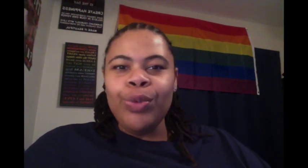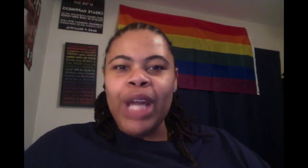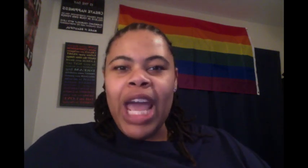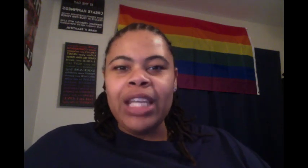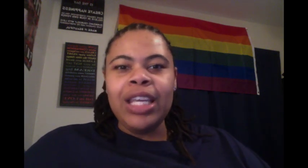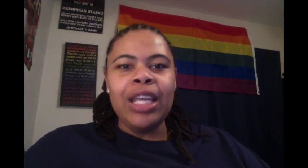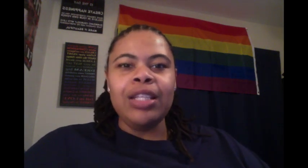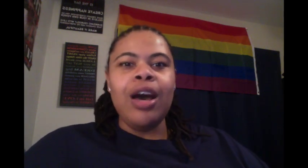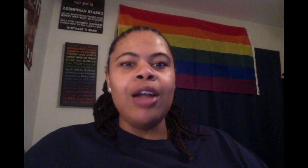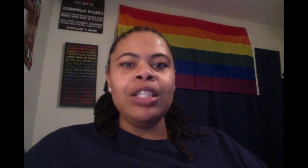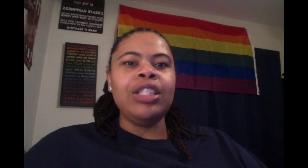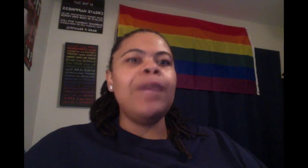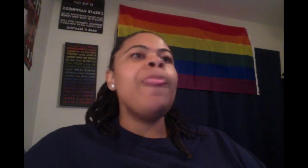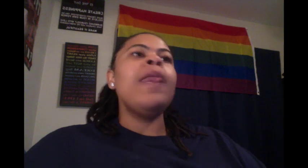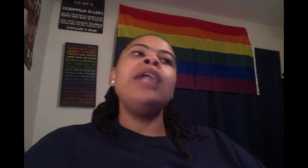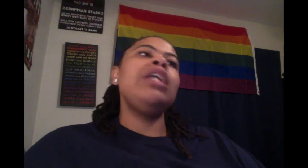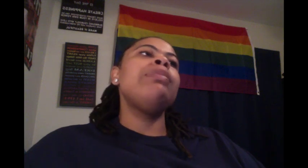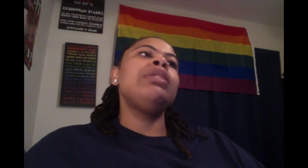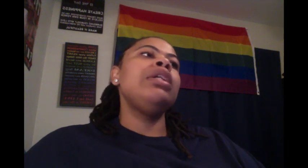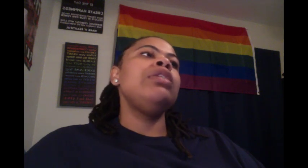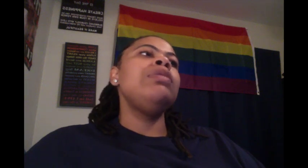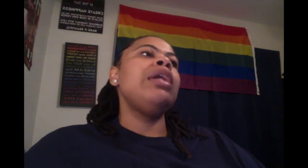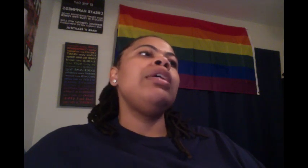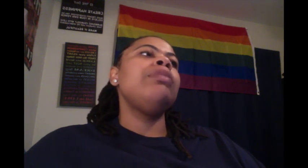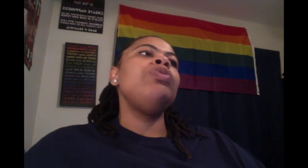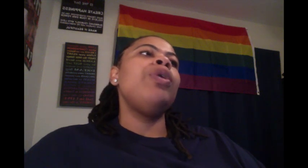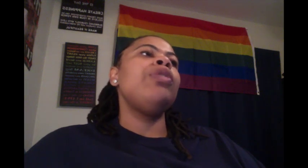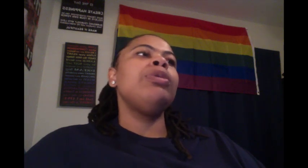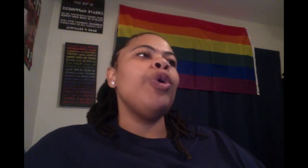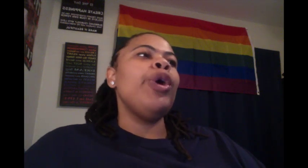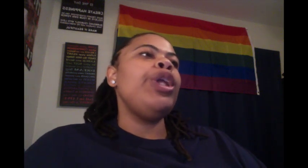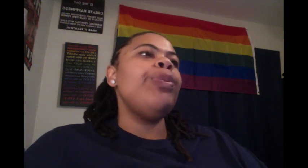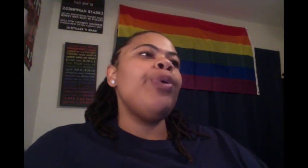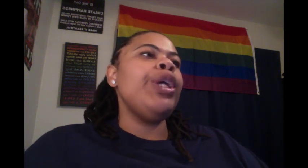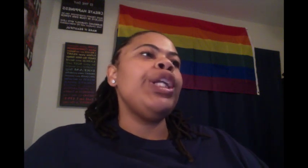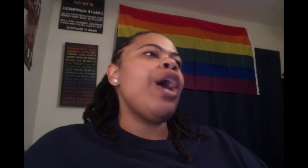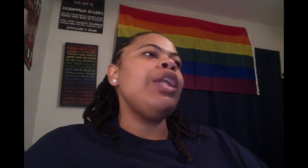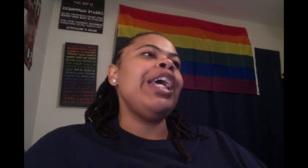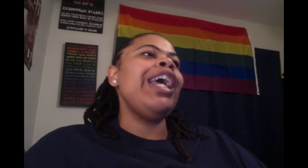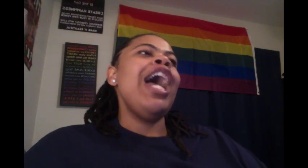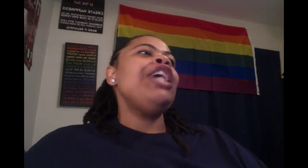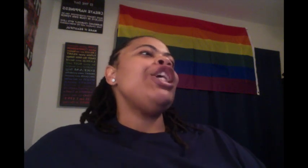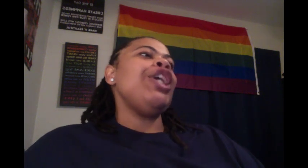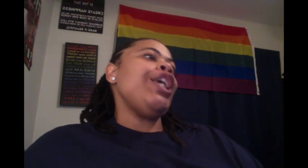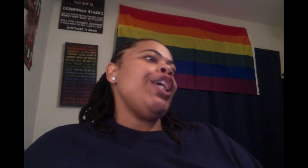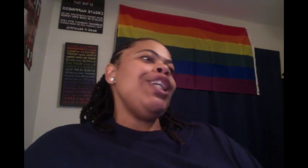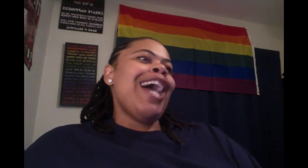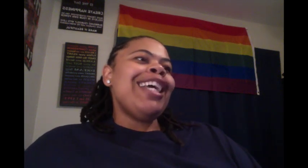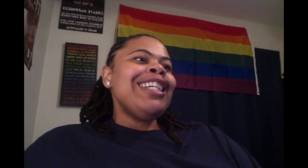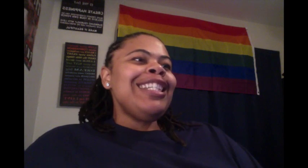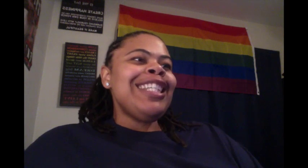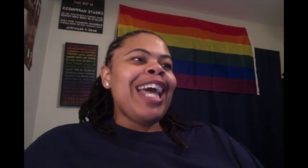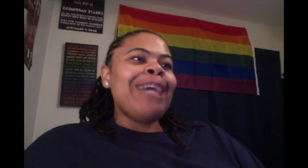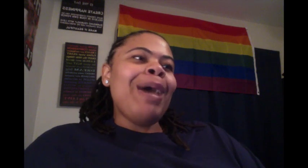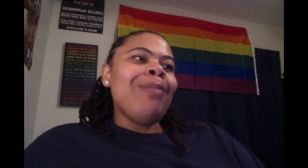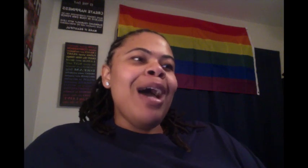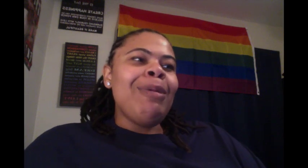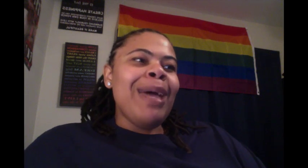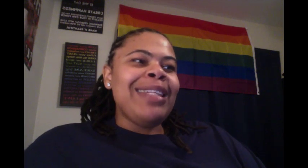want to have kids and all this shit? I said, Priscilla, you telling him you want the girl and the boy, you know, all that. And he like, just like my mom and my dad.